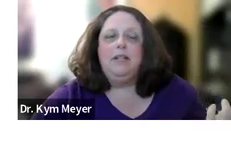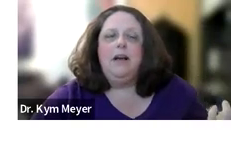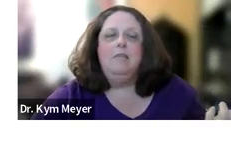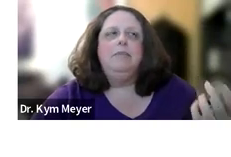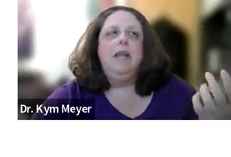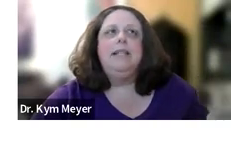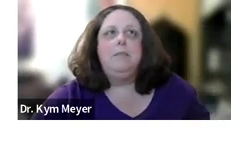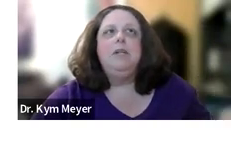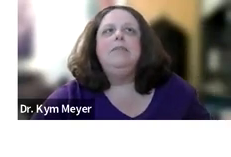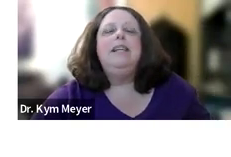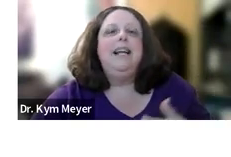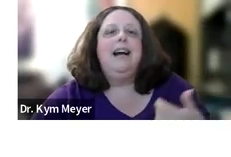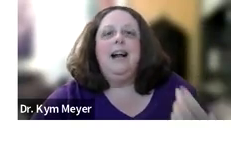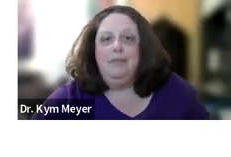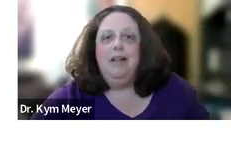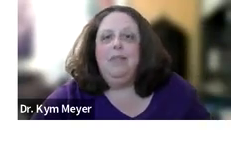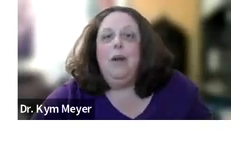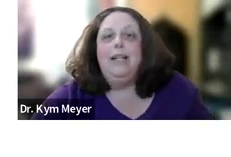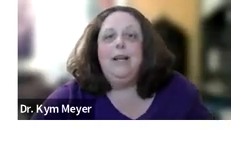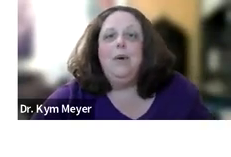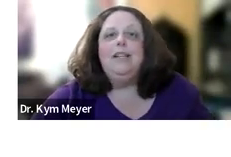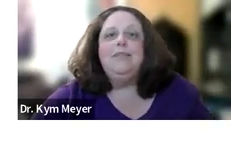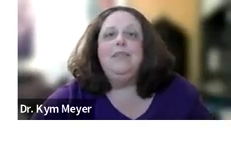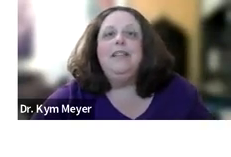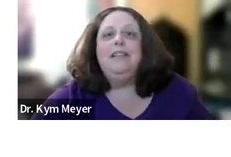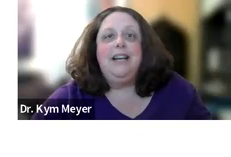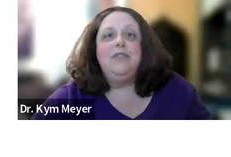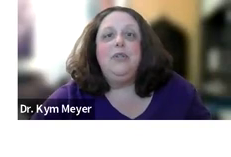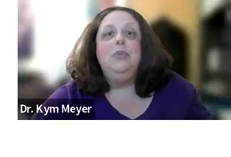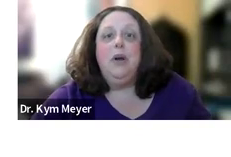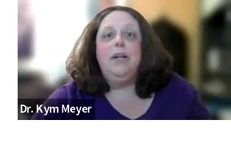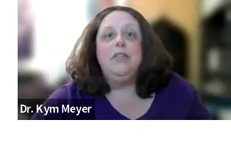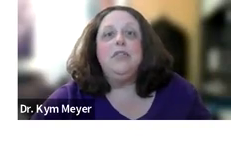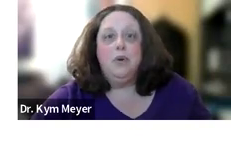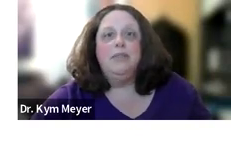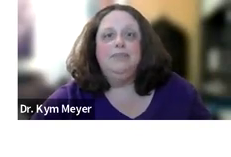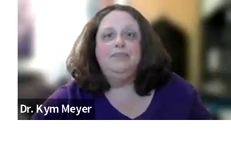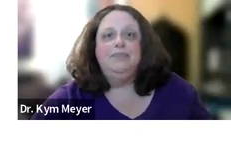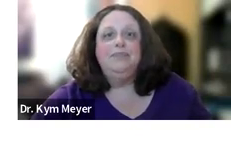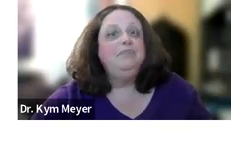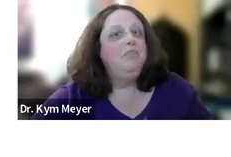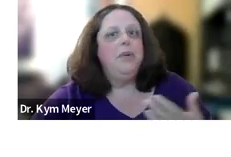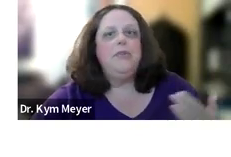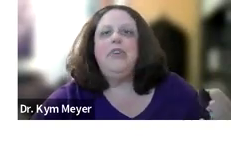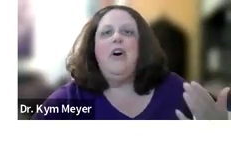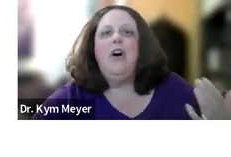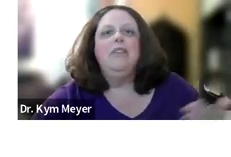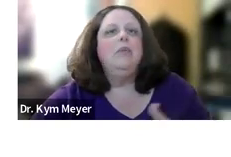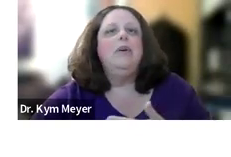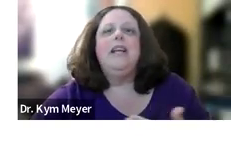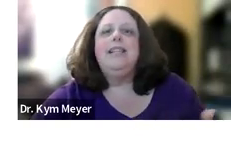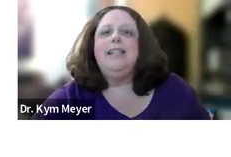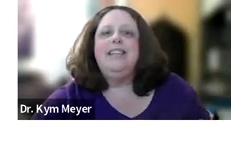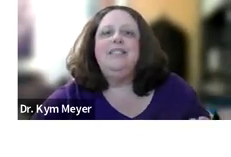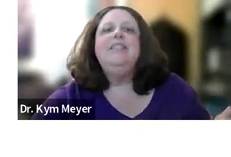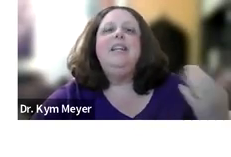previous example, what I said was, this afternoon we're going to the store. You understood all